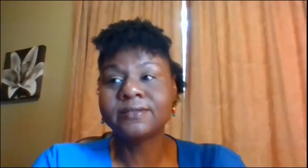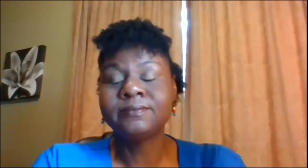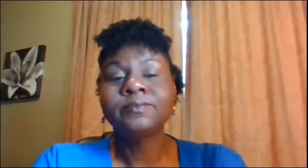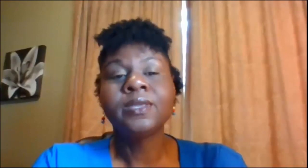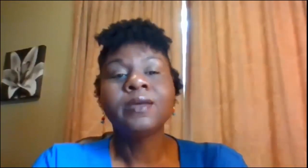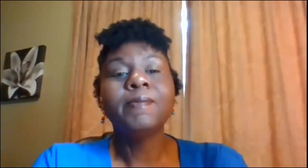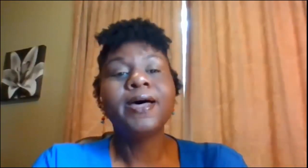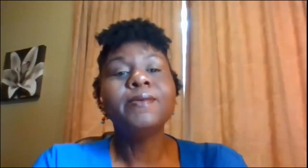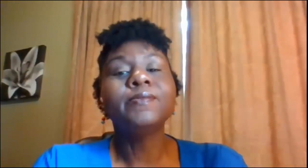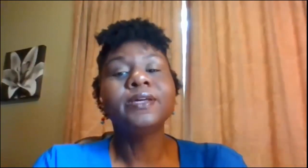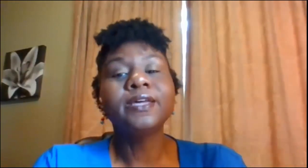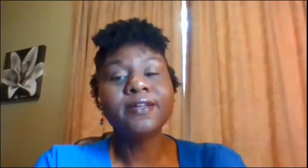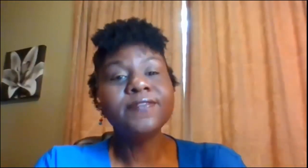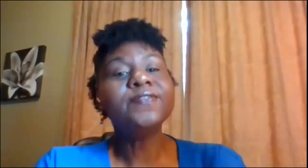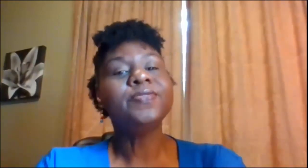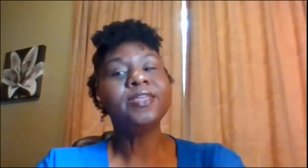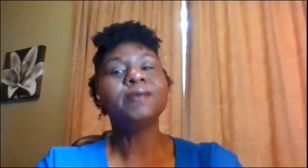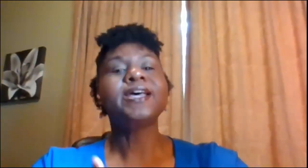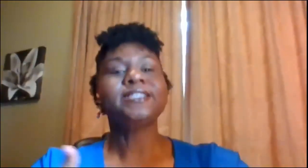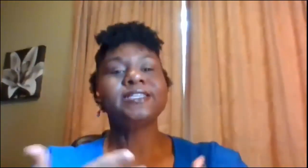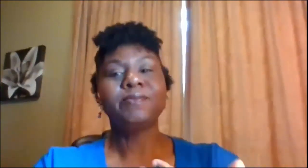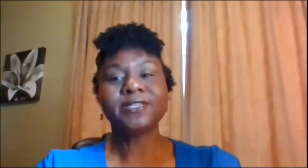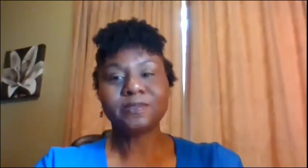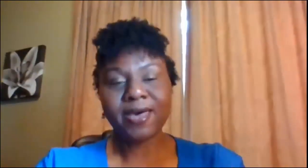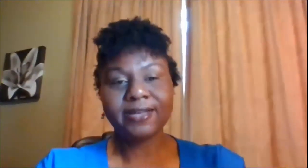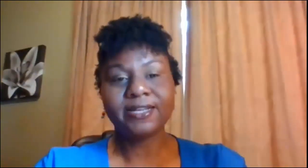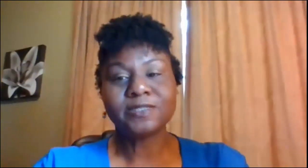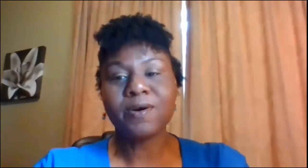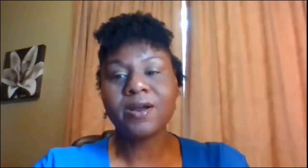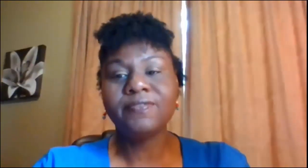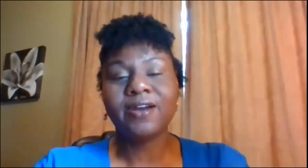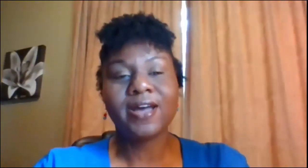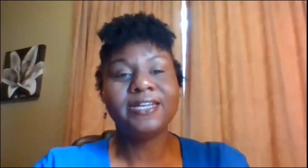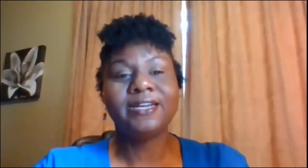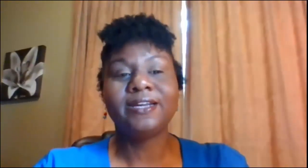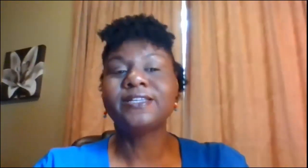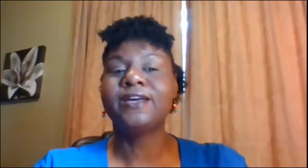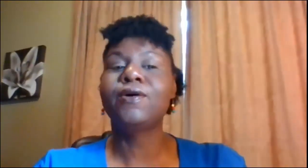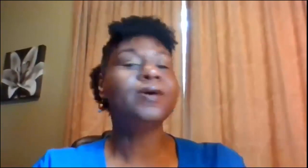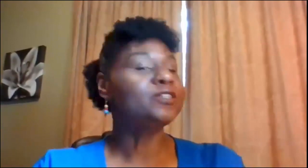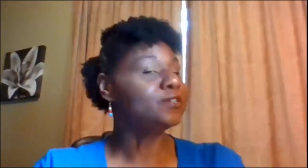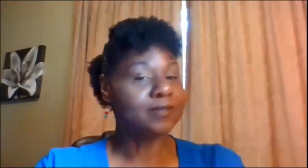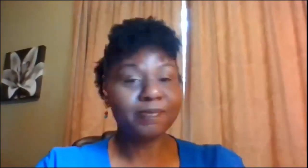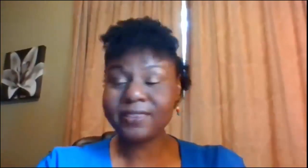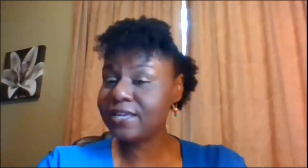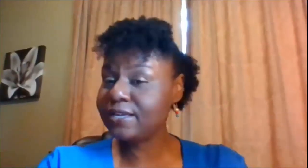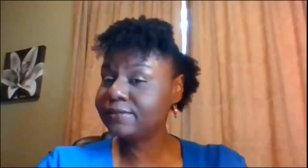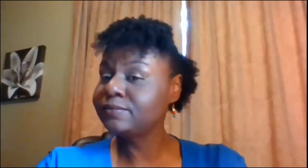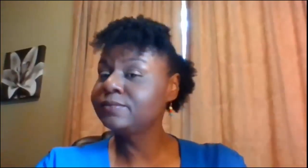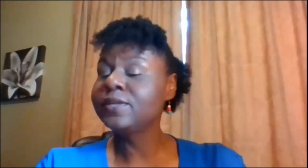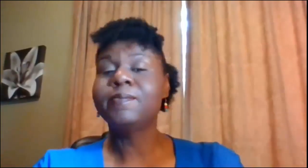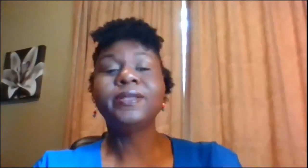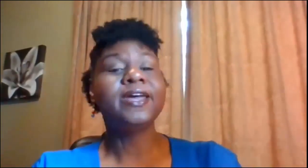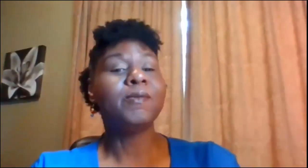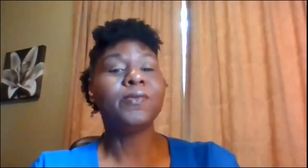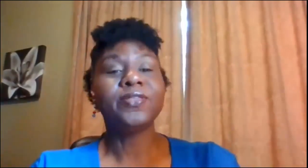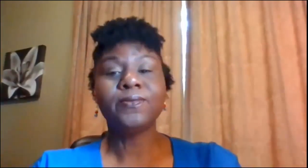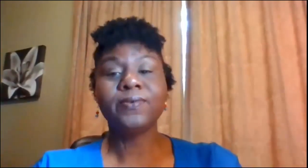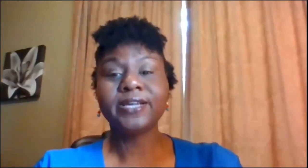but give them that same respect that is part of their identity so they don't want your sympathy but they are more than willing